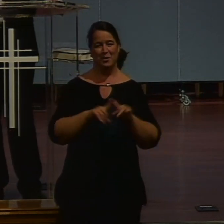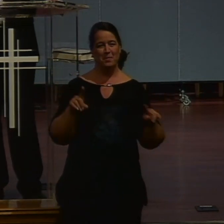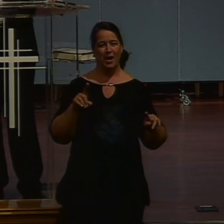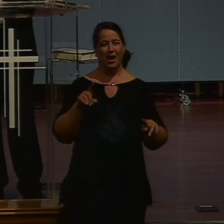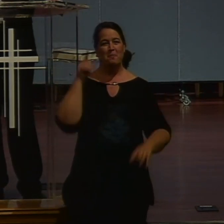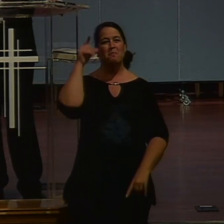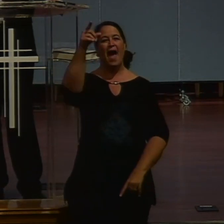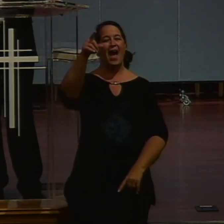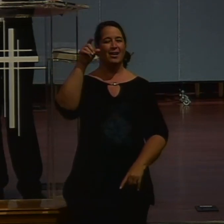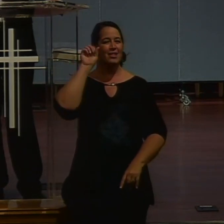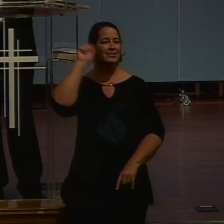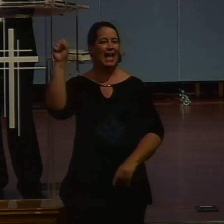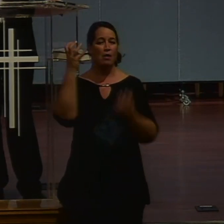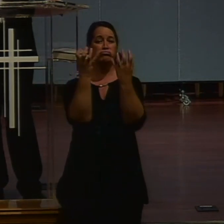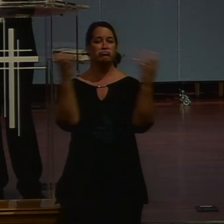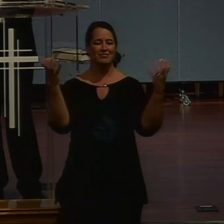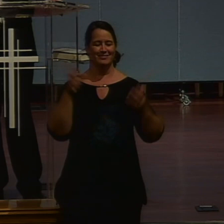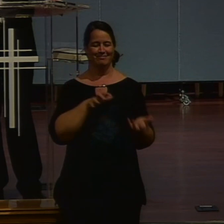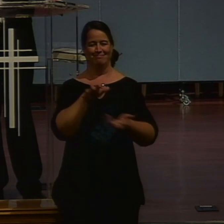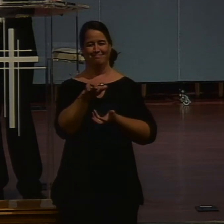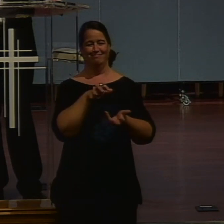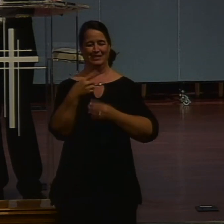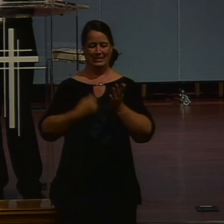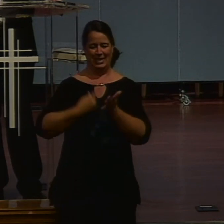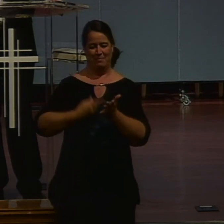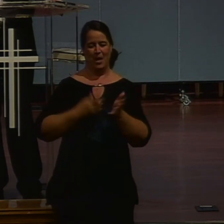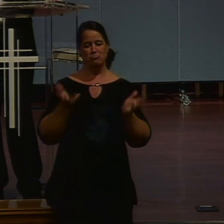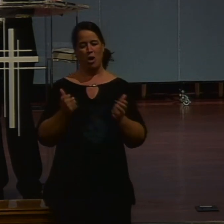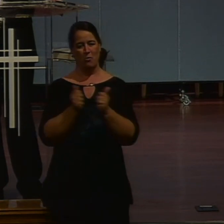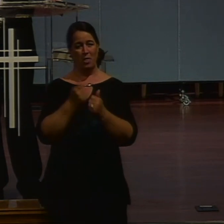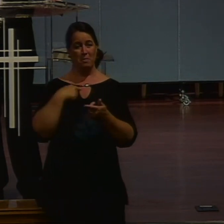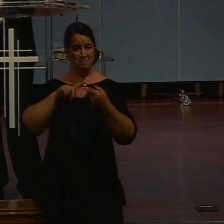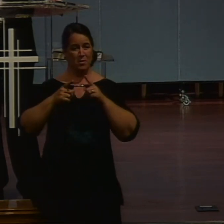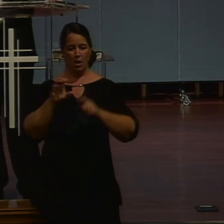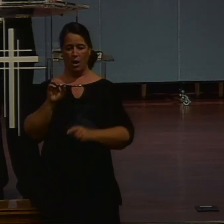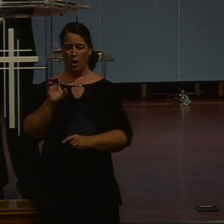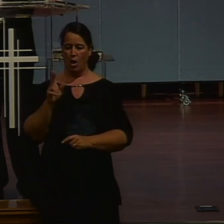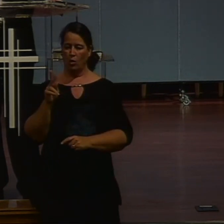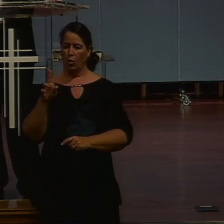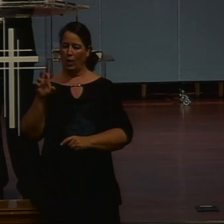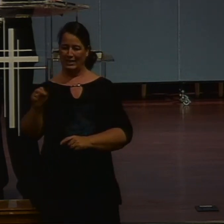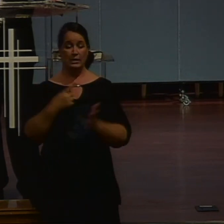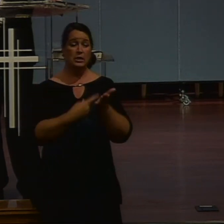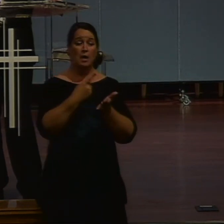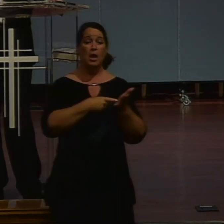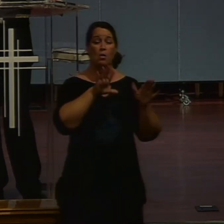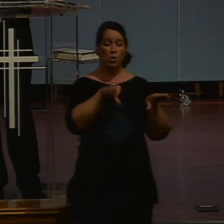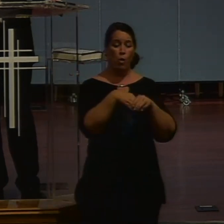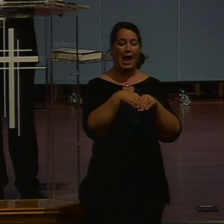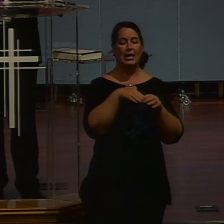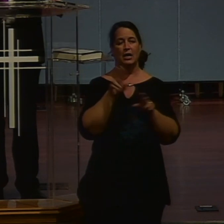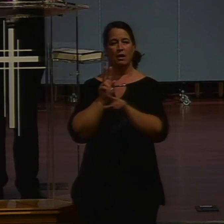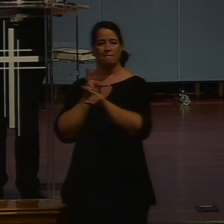At me. Sometimes. I was talking with brother. Um. Ocus. Today. That. Sometimes. When I have to do a wedding. Or. Or.